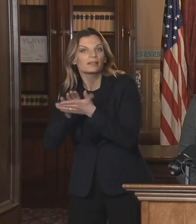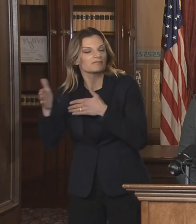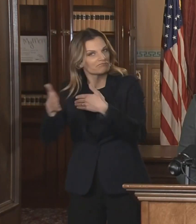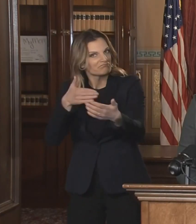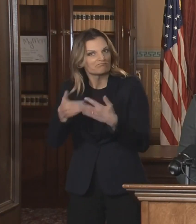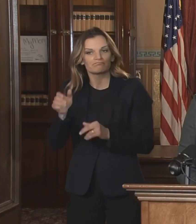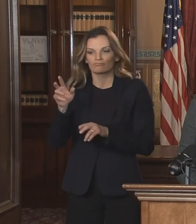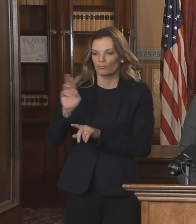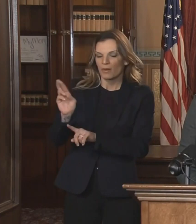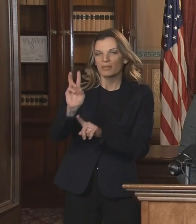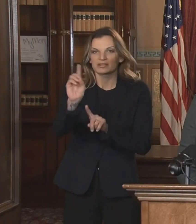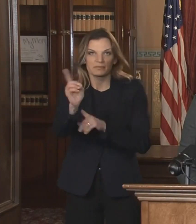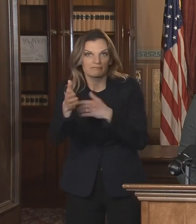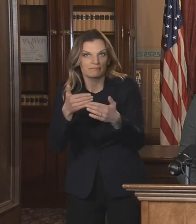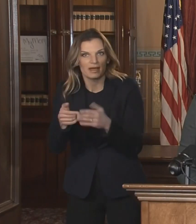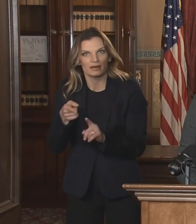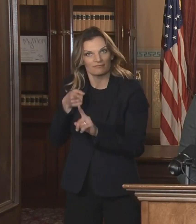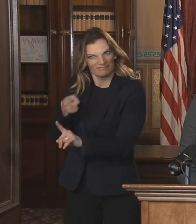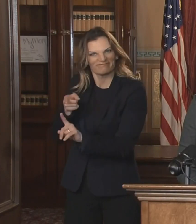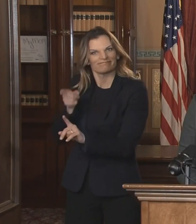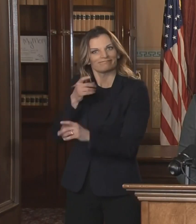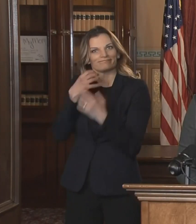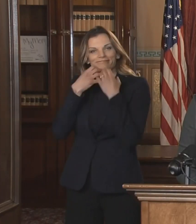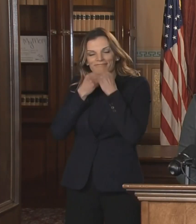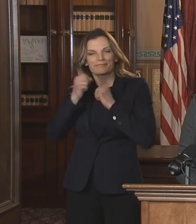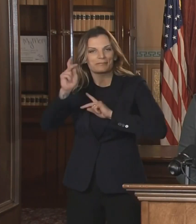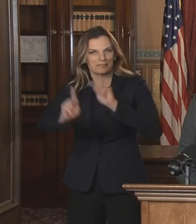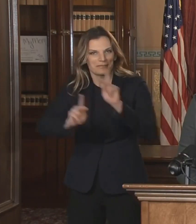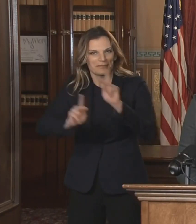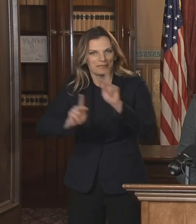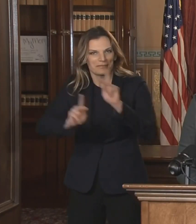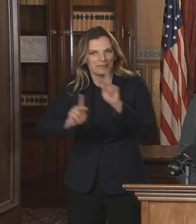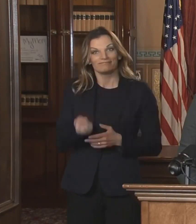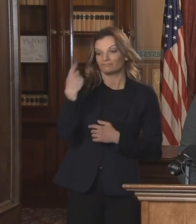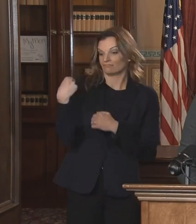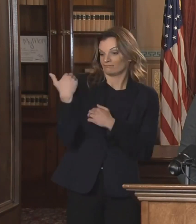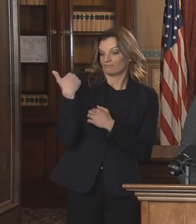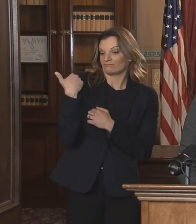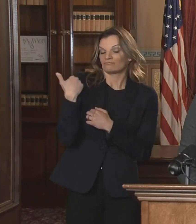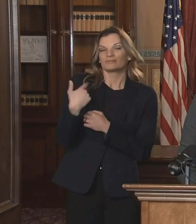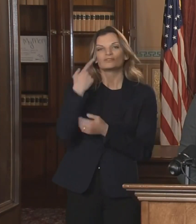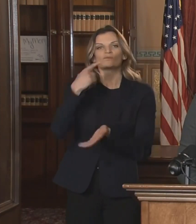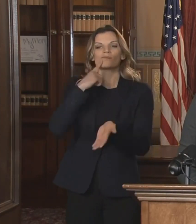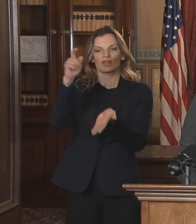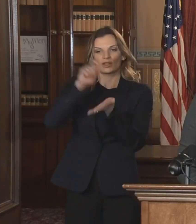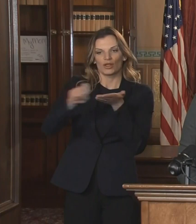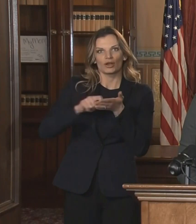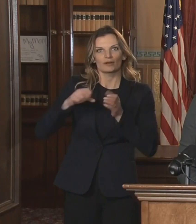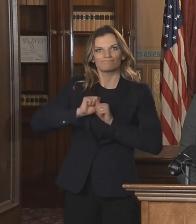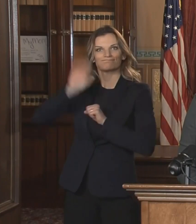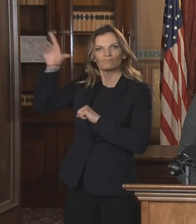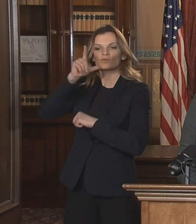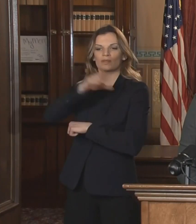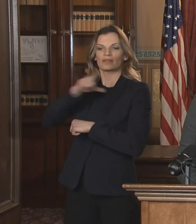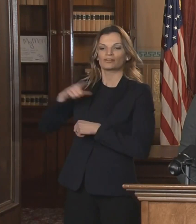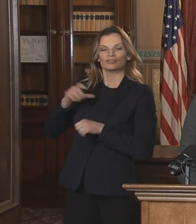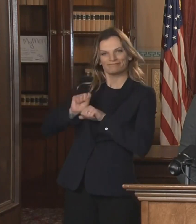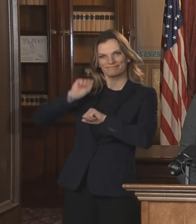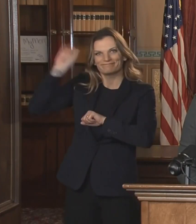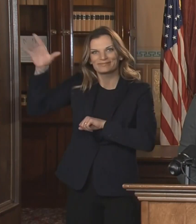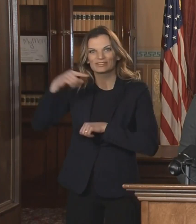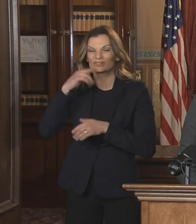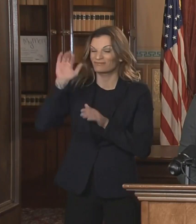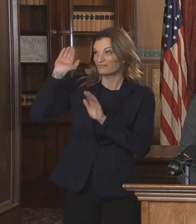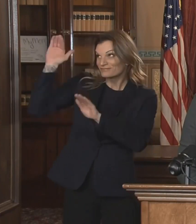wishing them a nice thanksgiving with their families and asking them to join me in our work to defeat our